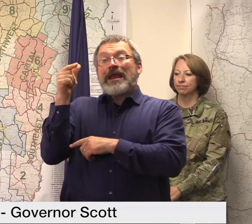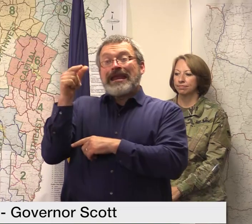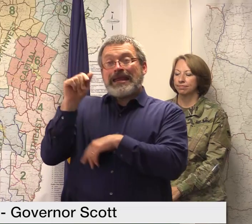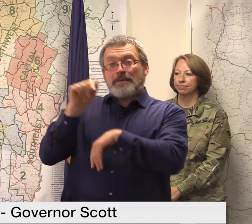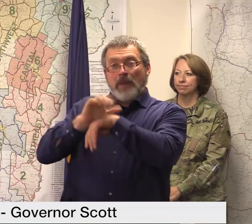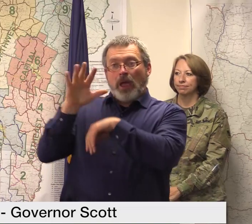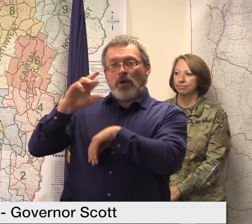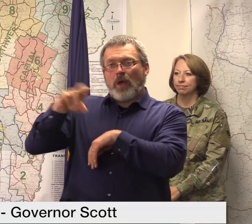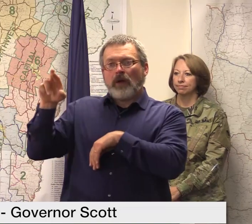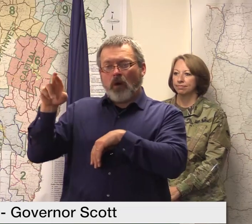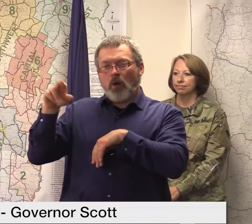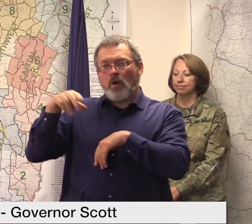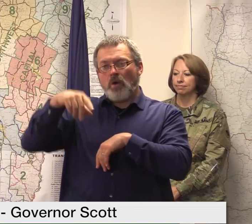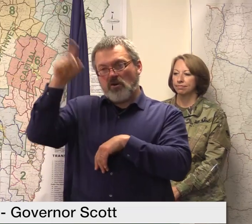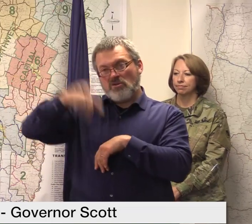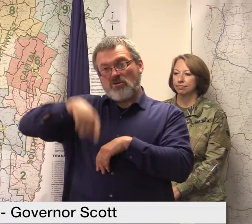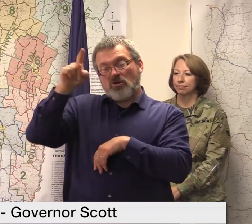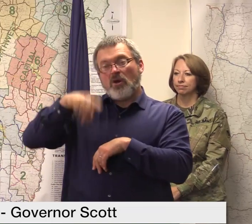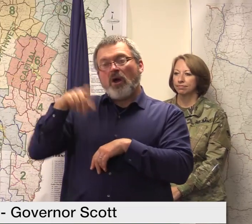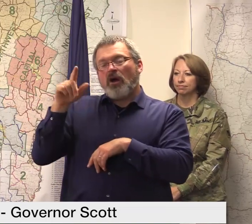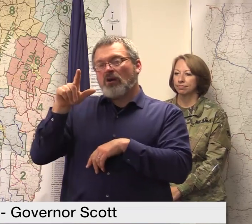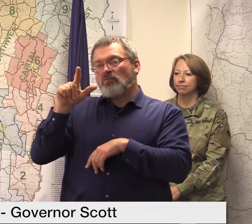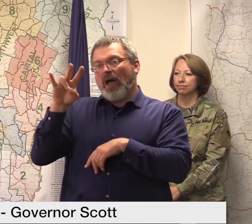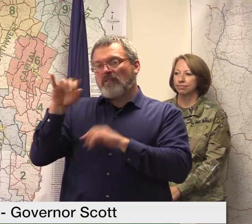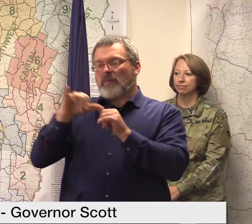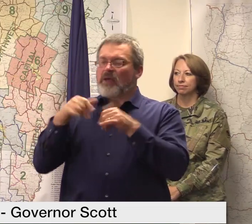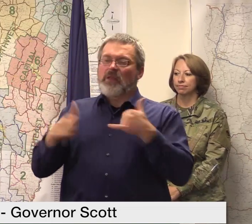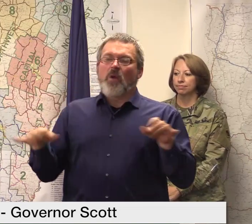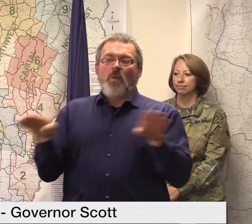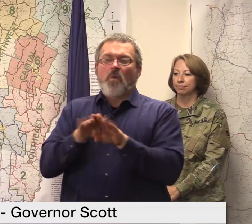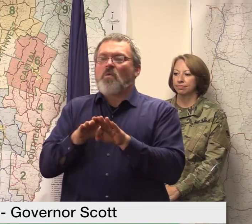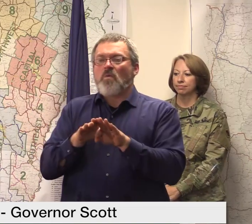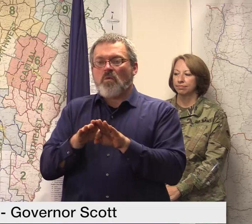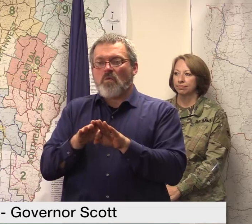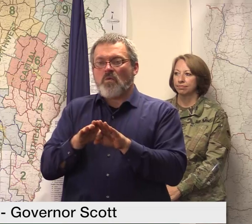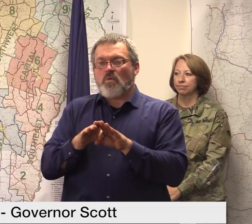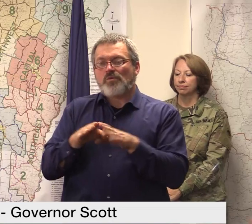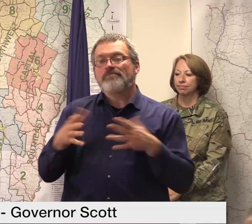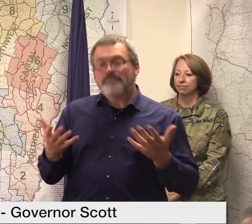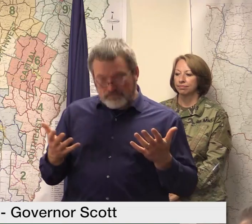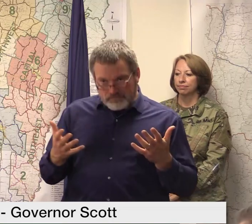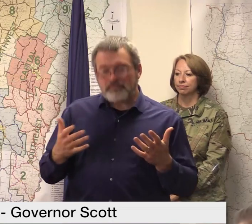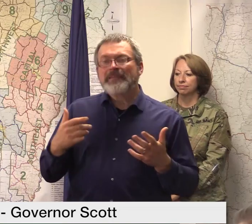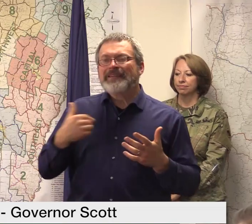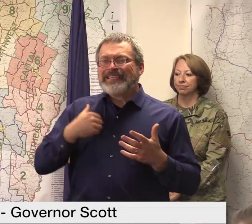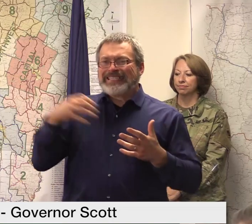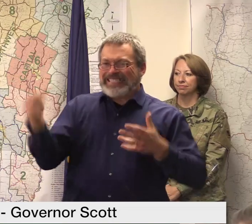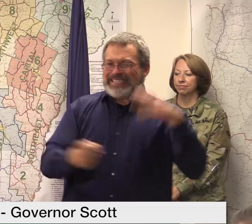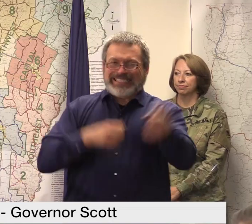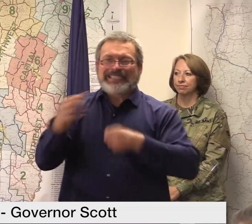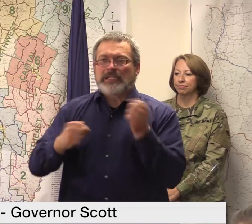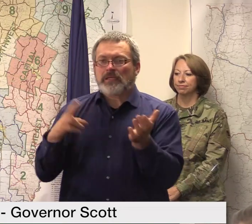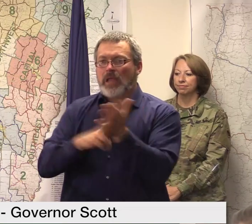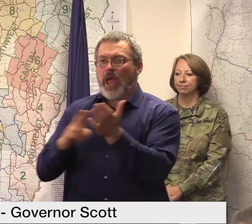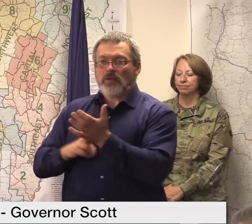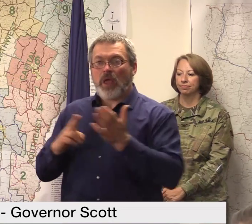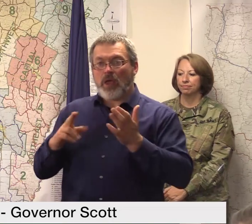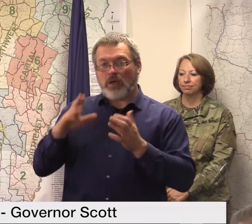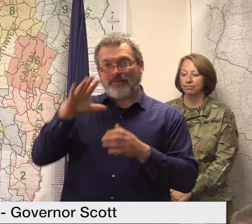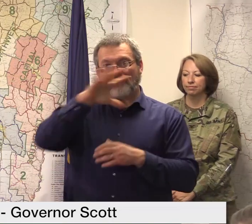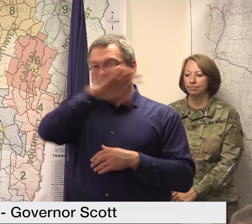today we have increased our contractor count by nine we are working with 50 contractors across vermont this is just aot